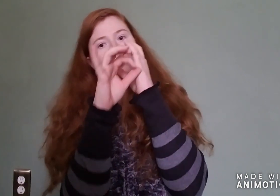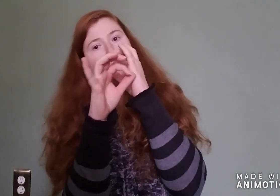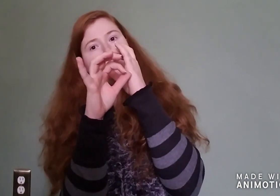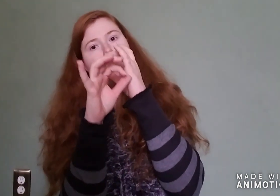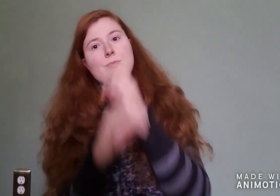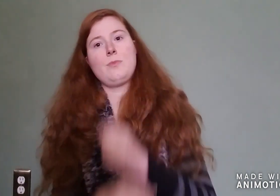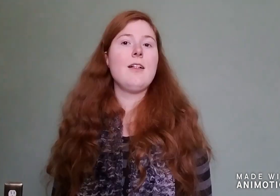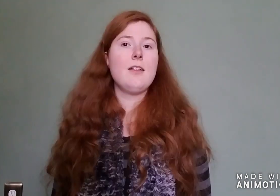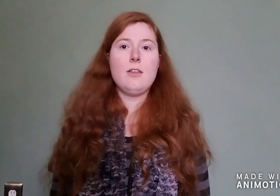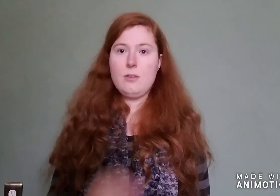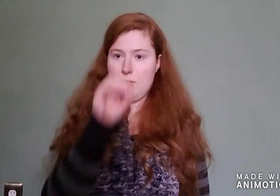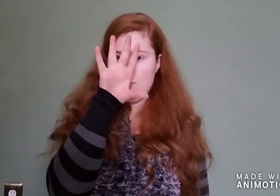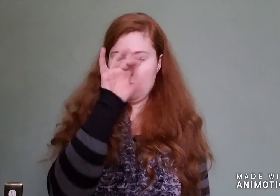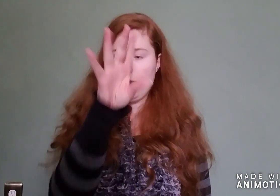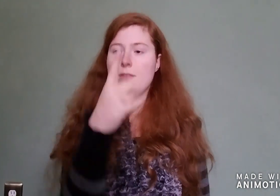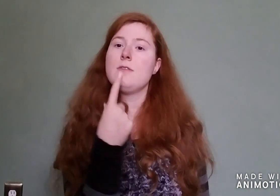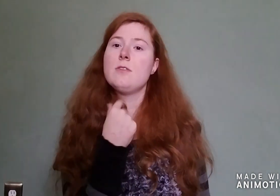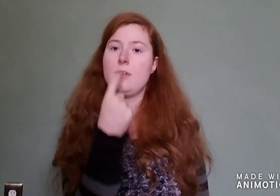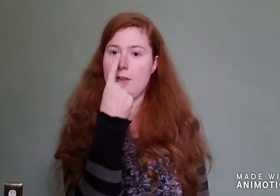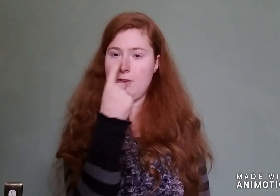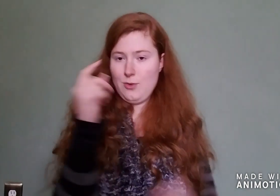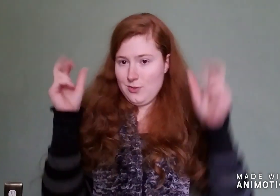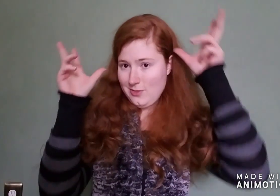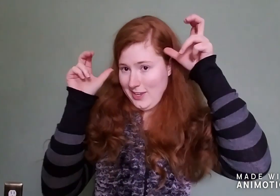Rudolph the Red-Nosed Reindeer